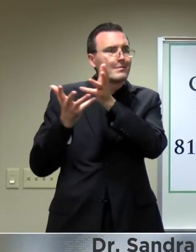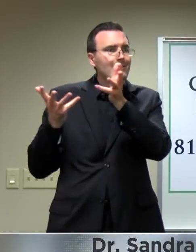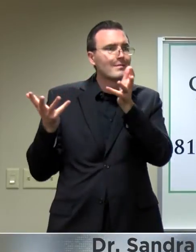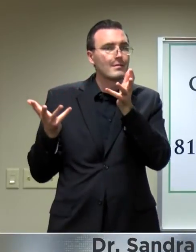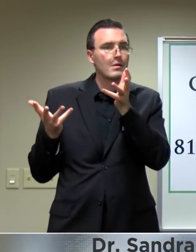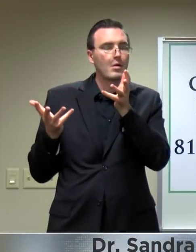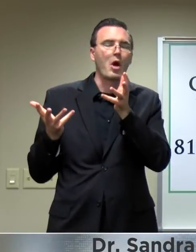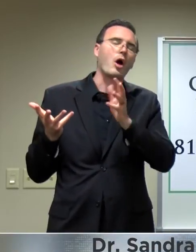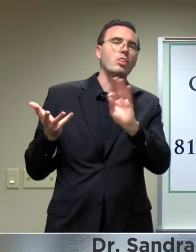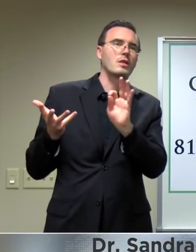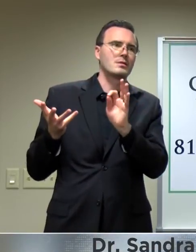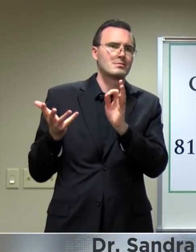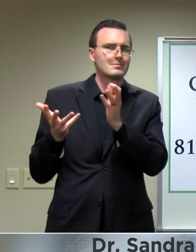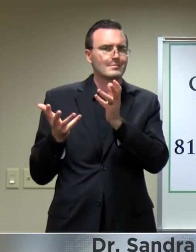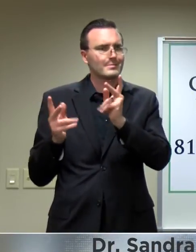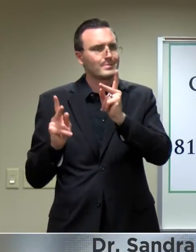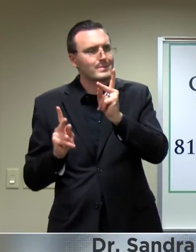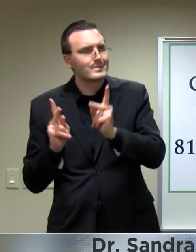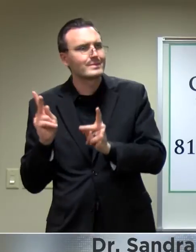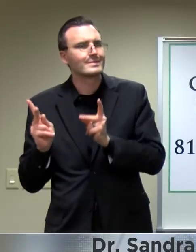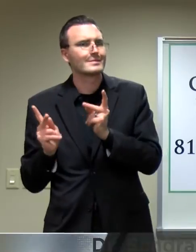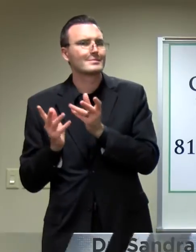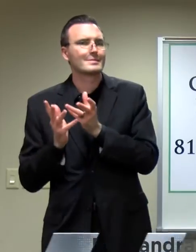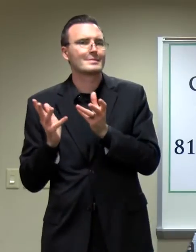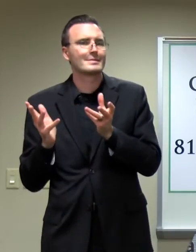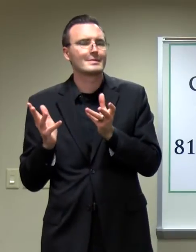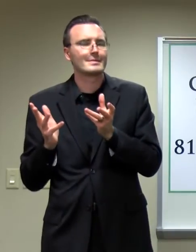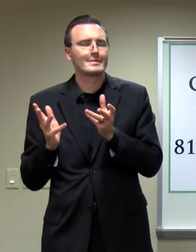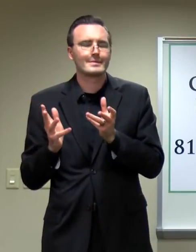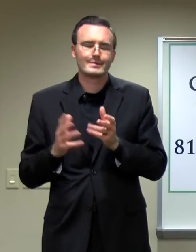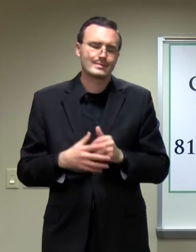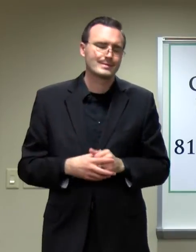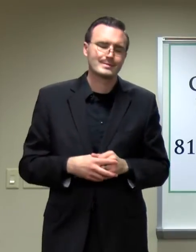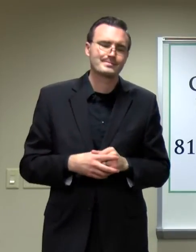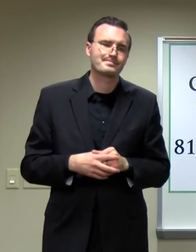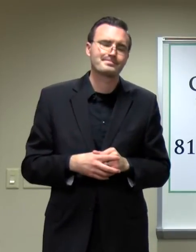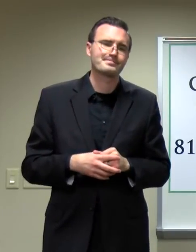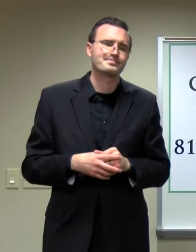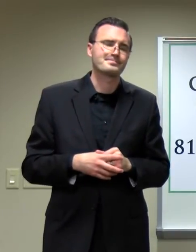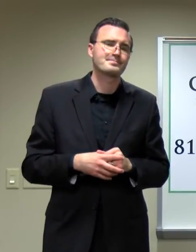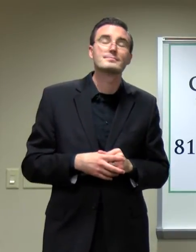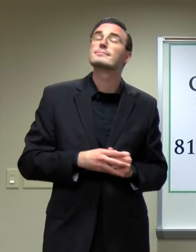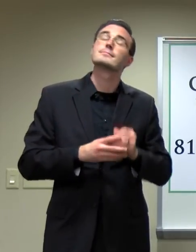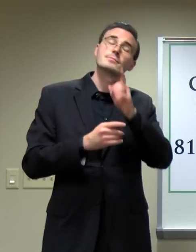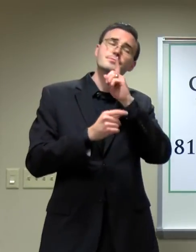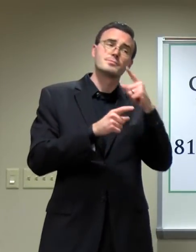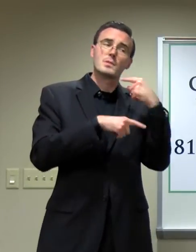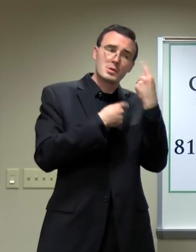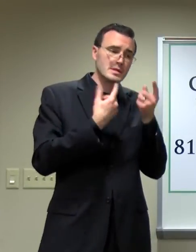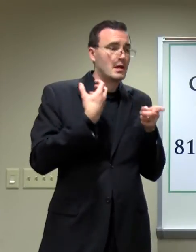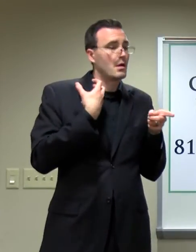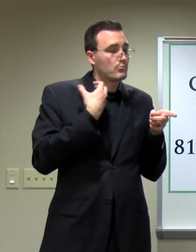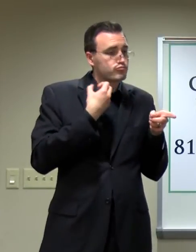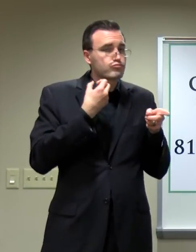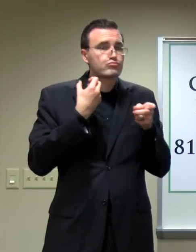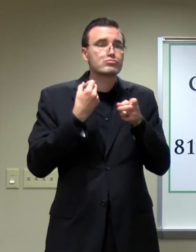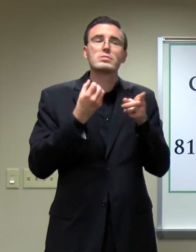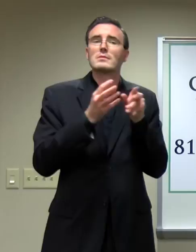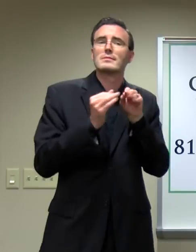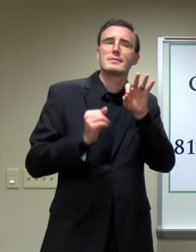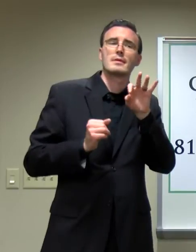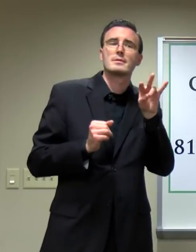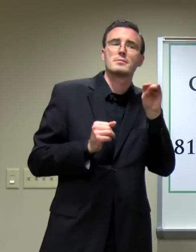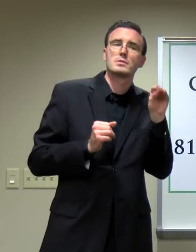community. And while our overall recovery rate is 97%, we need to continue to recognize that this